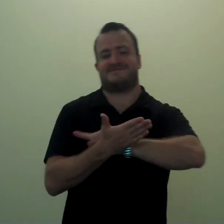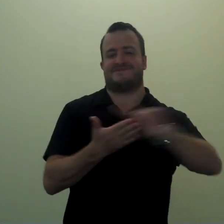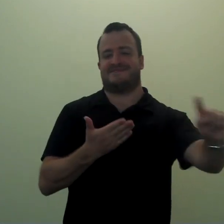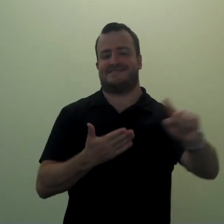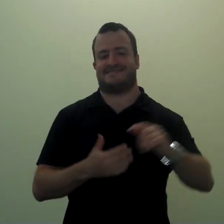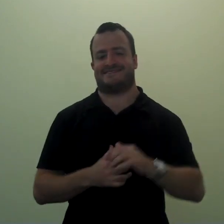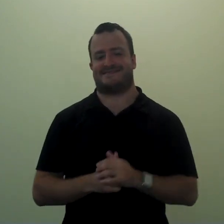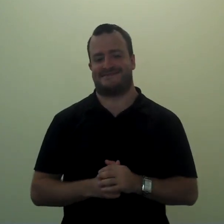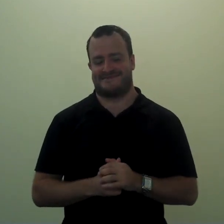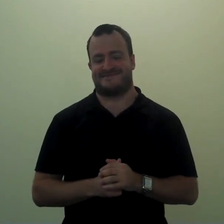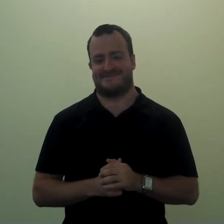great week!